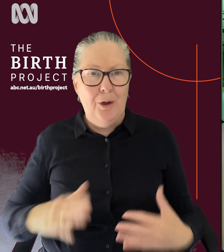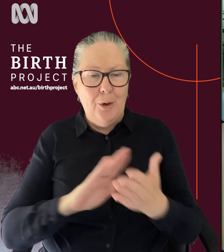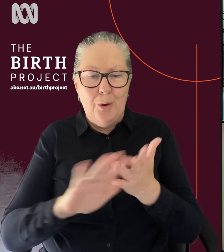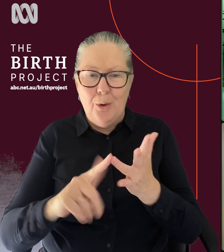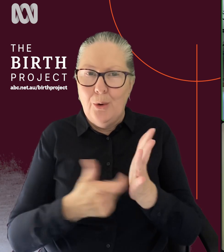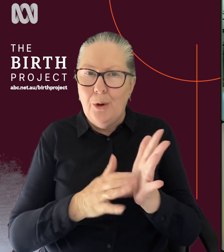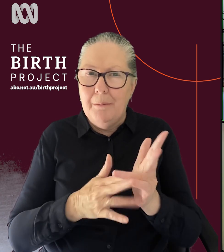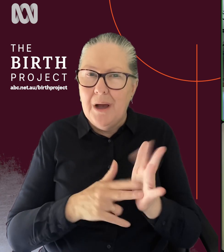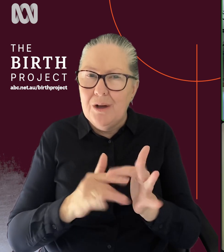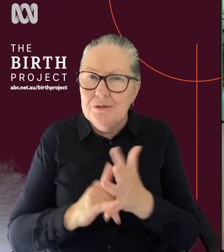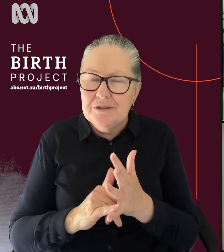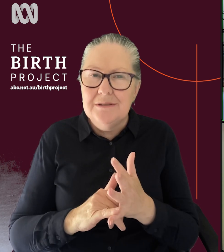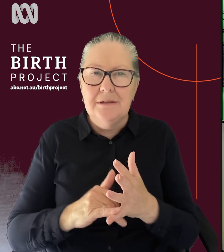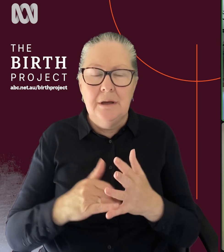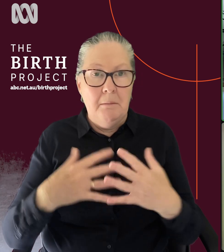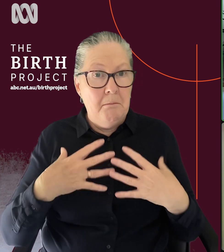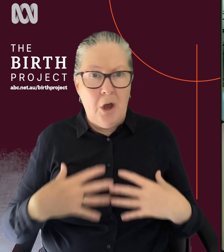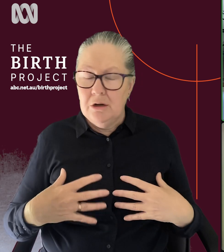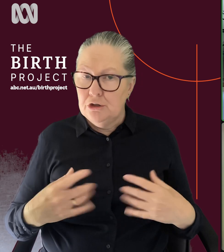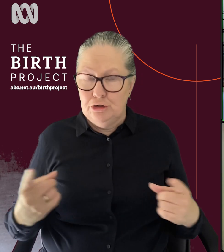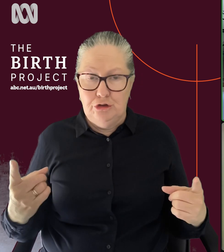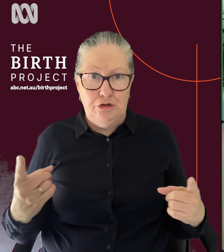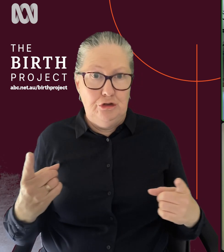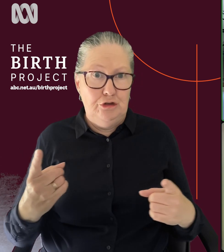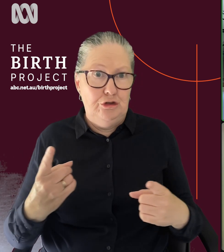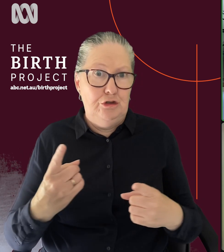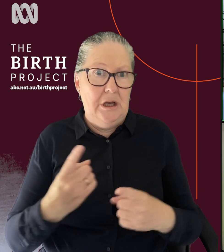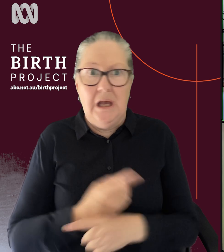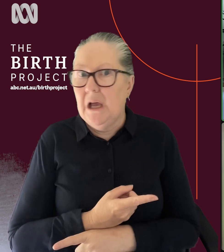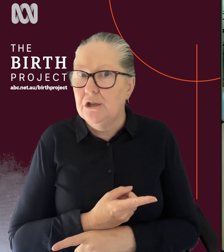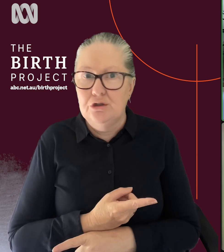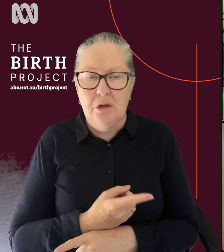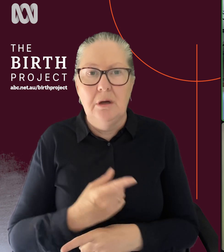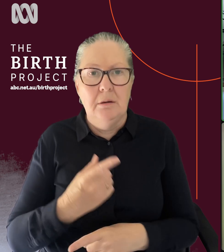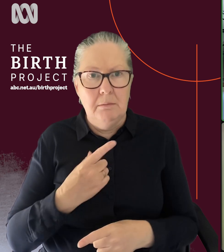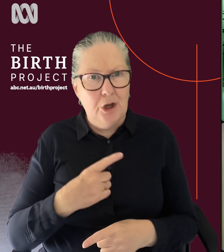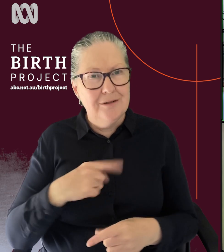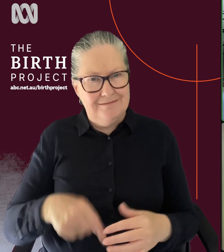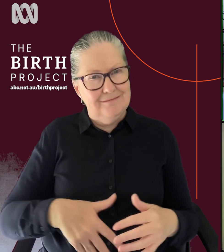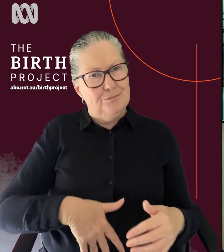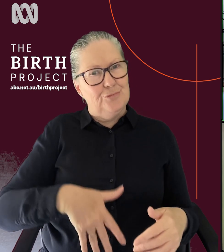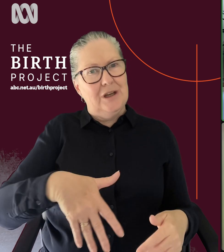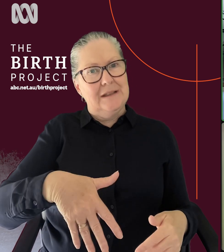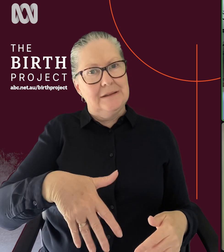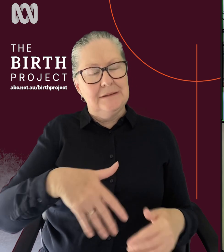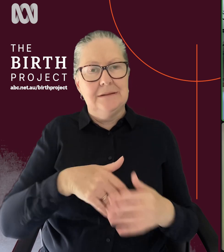you know, your body definitely just changes physiologically because of, of pregnancy. And I can imagine